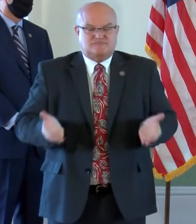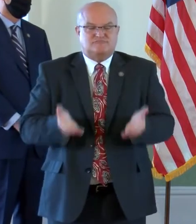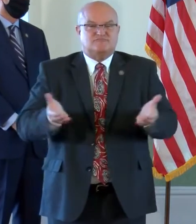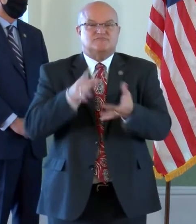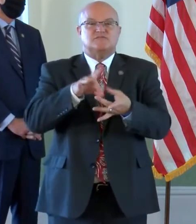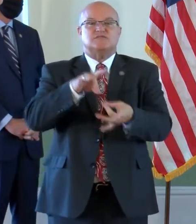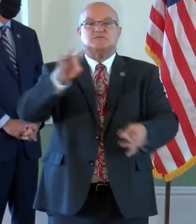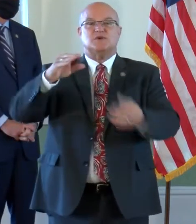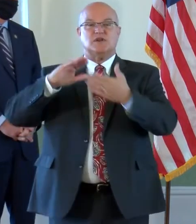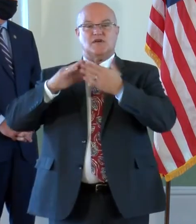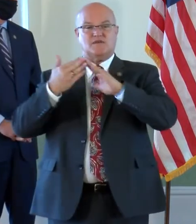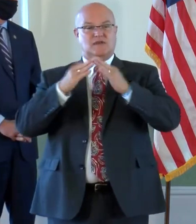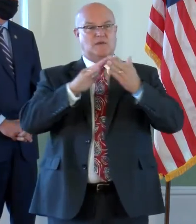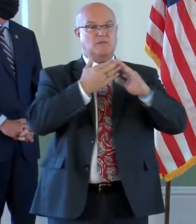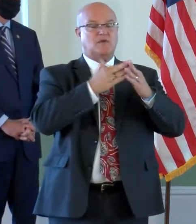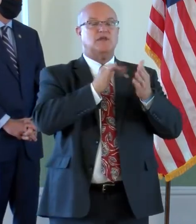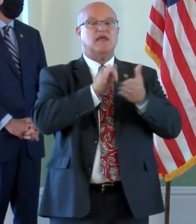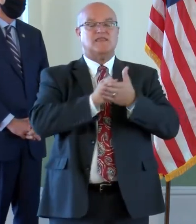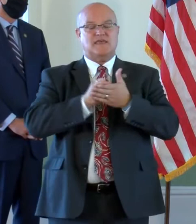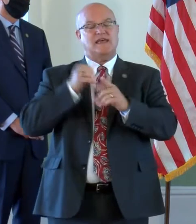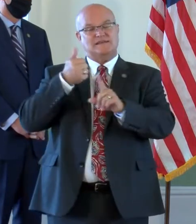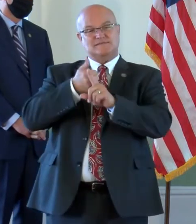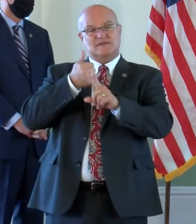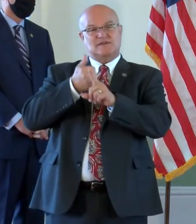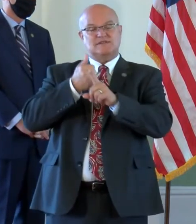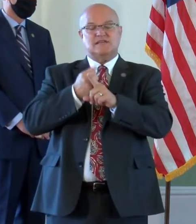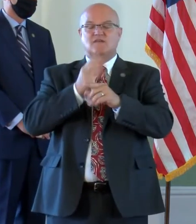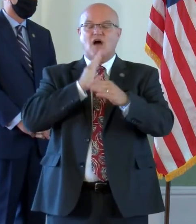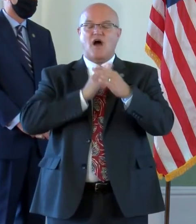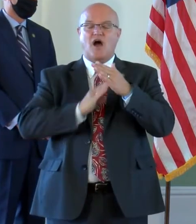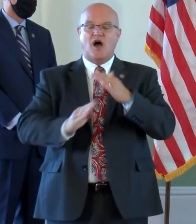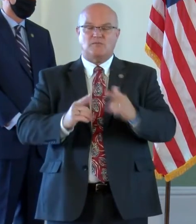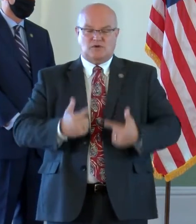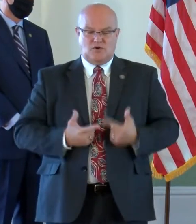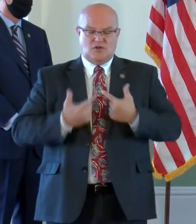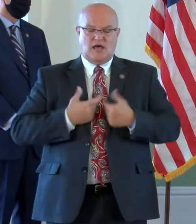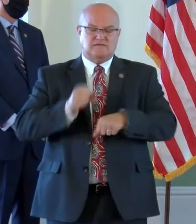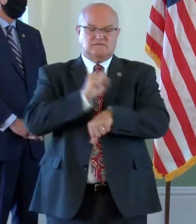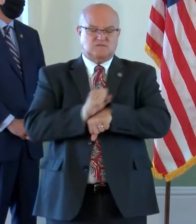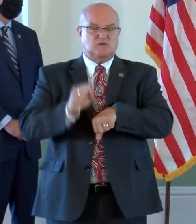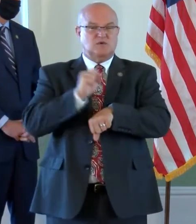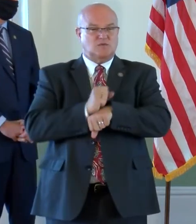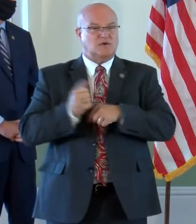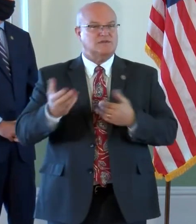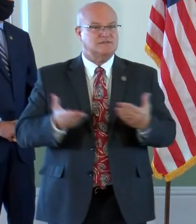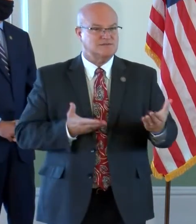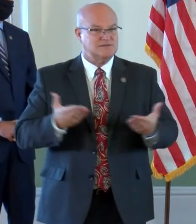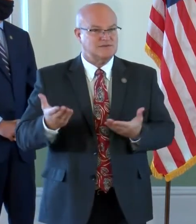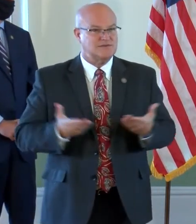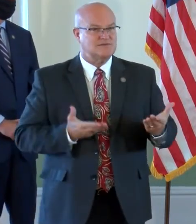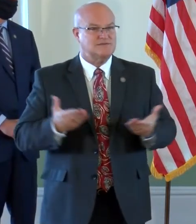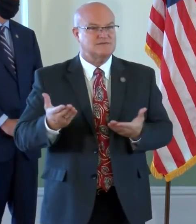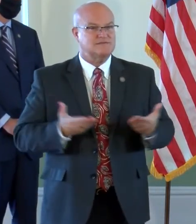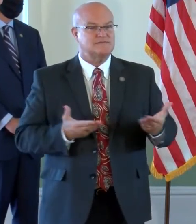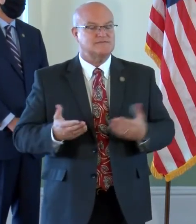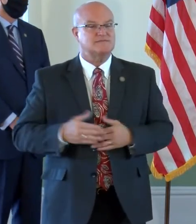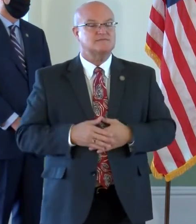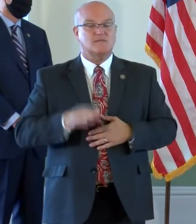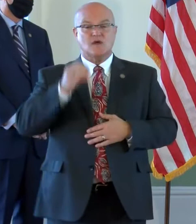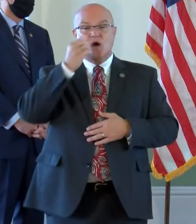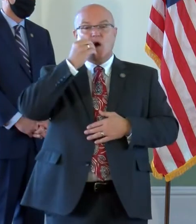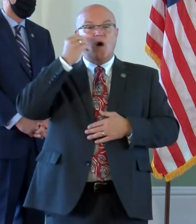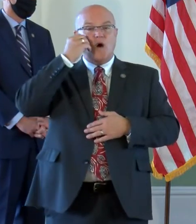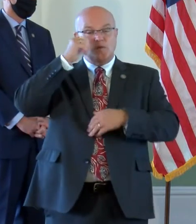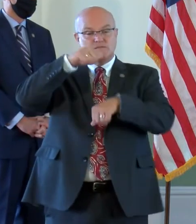spirit of community that Miss Bates so humbly spent her life in service to. The home is